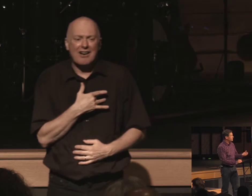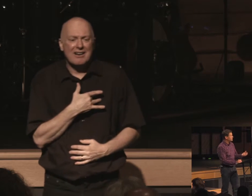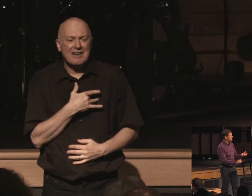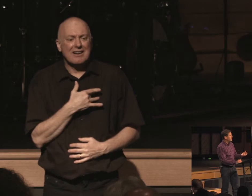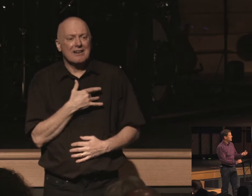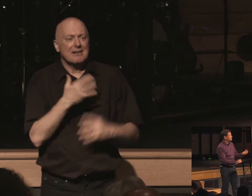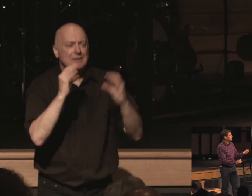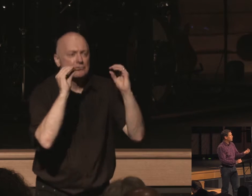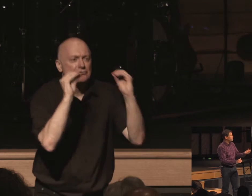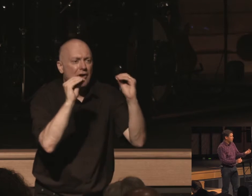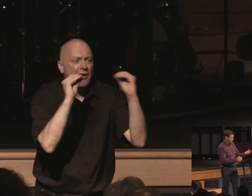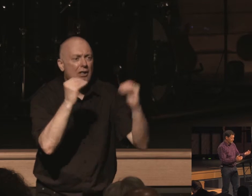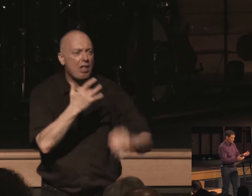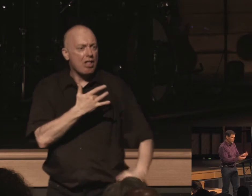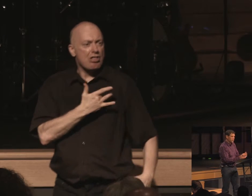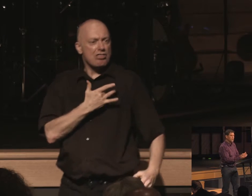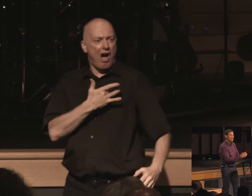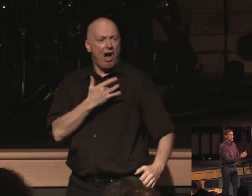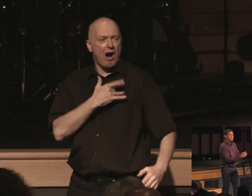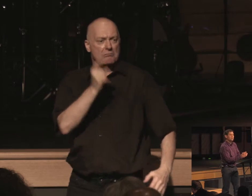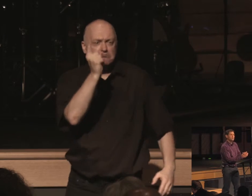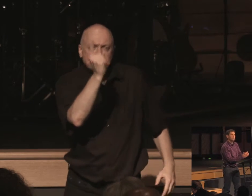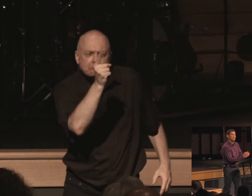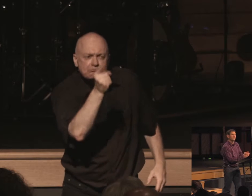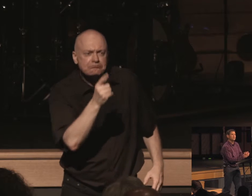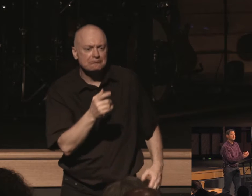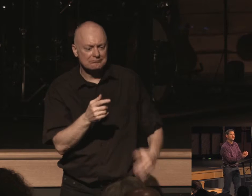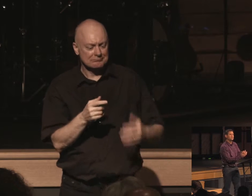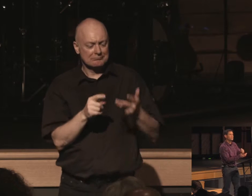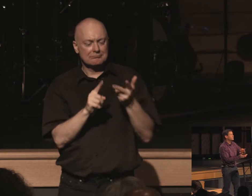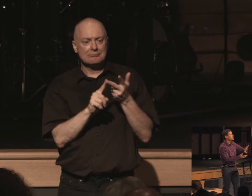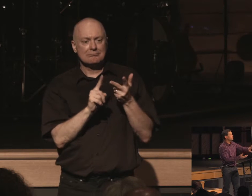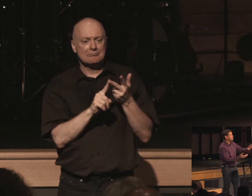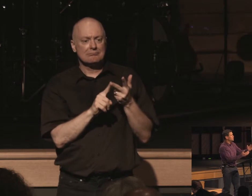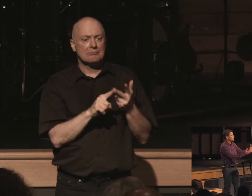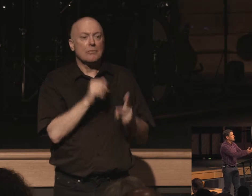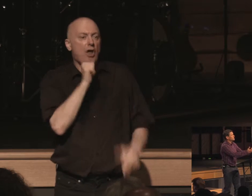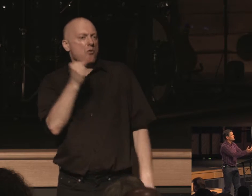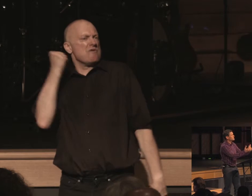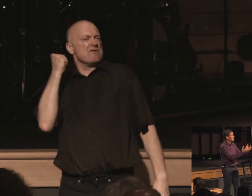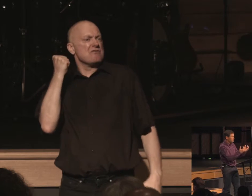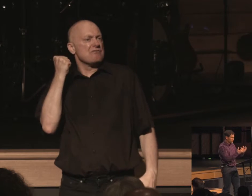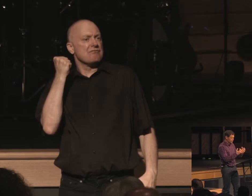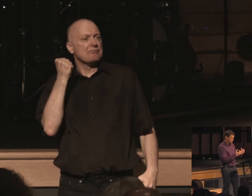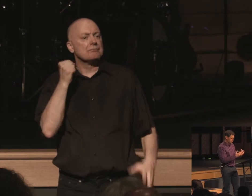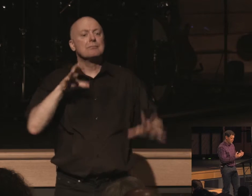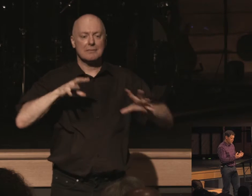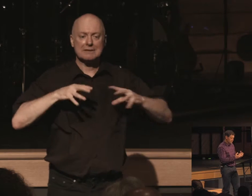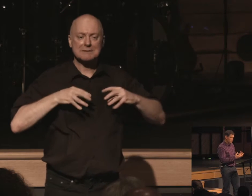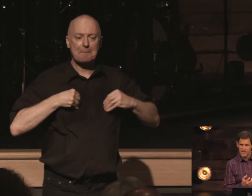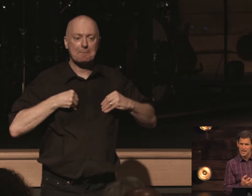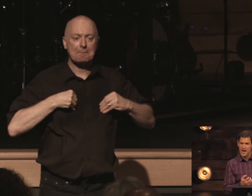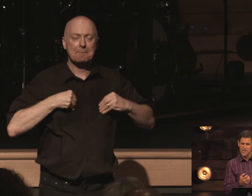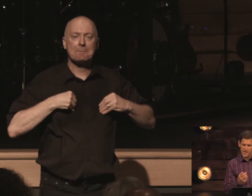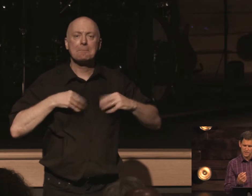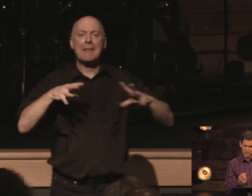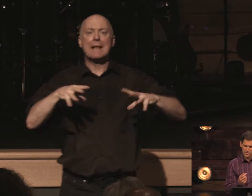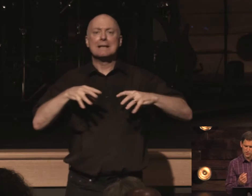and the soft heart gets rebuked but the soft heart doesn't refuse rebuke it accepts rebuke and then it finds